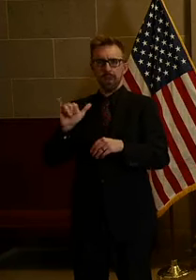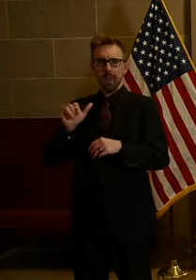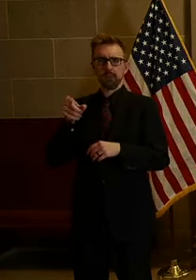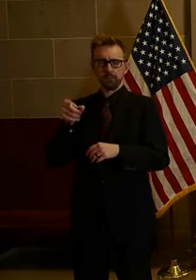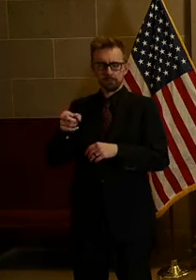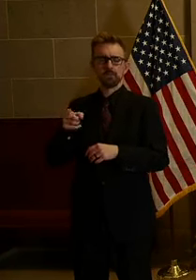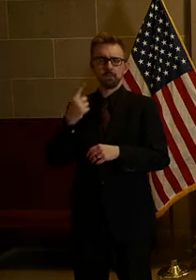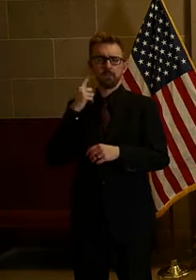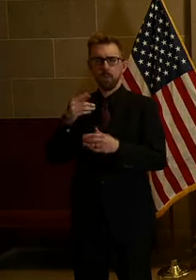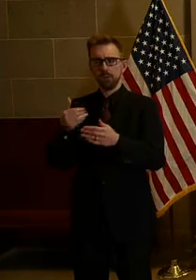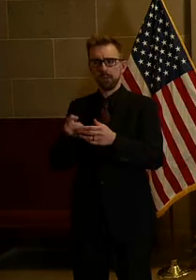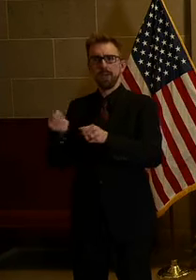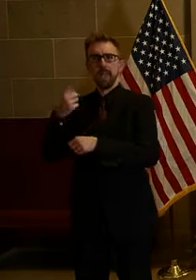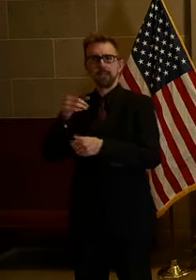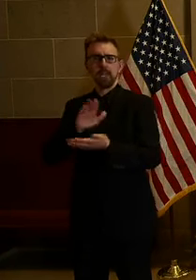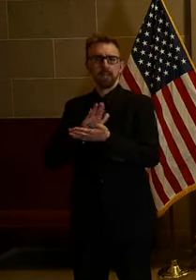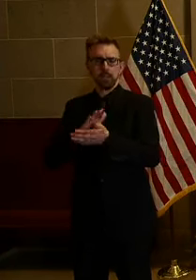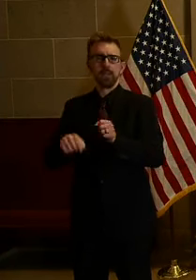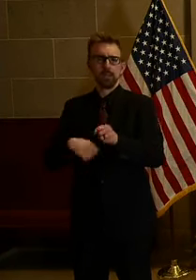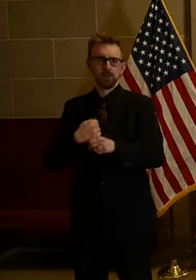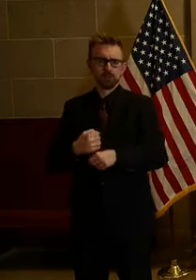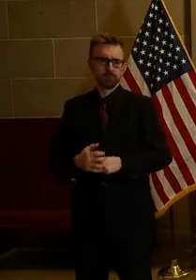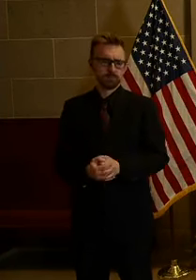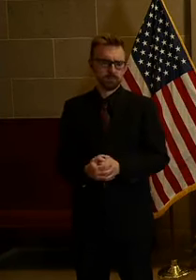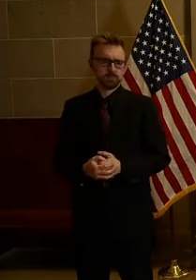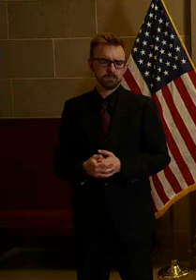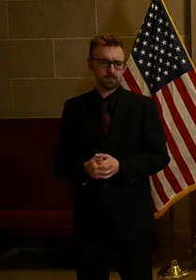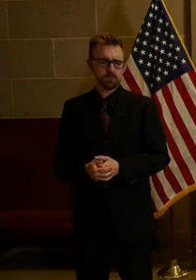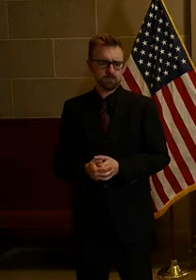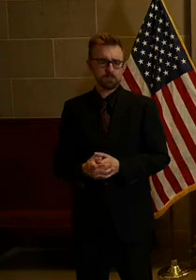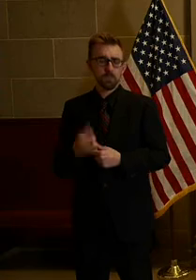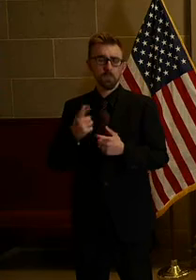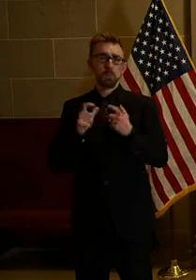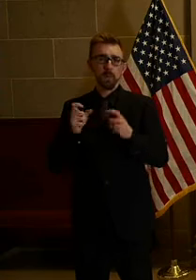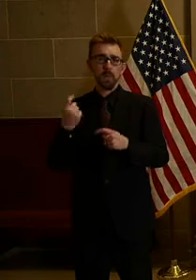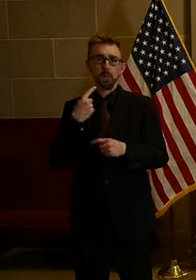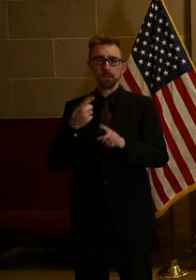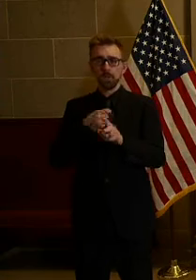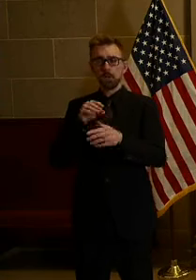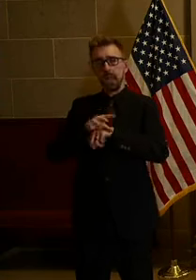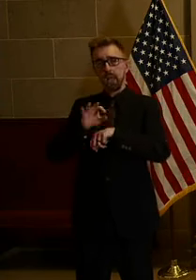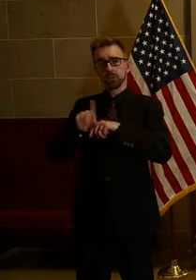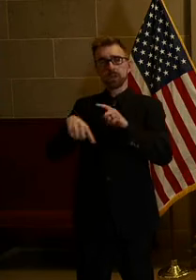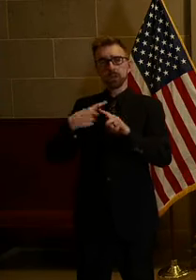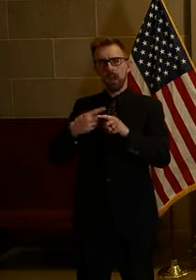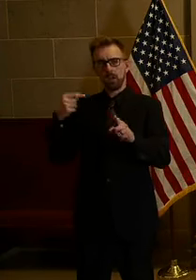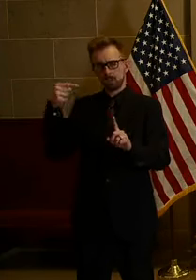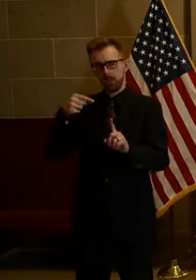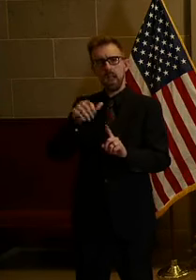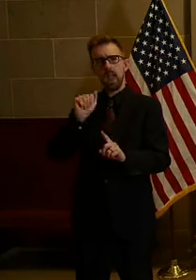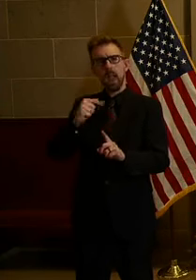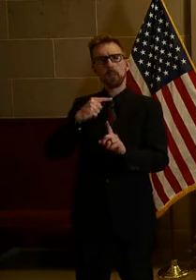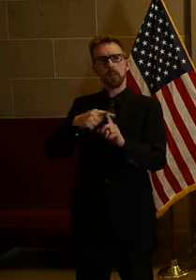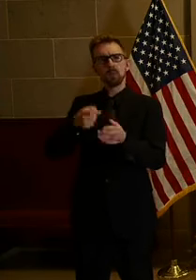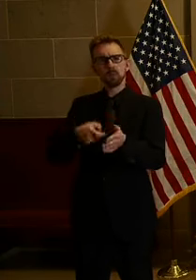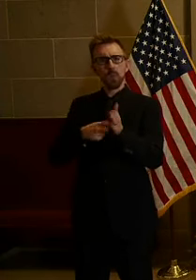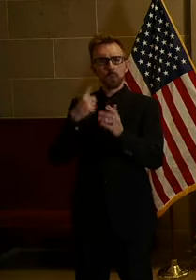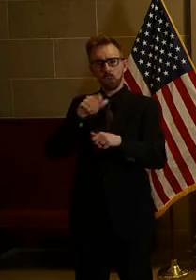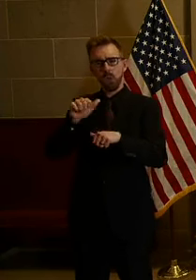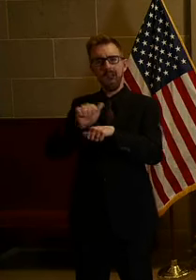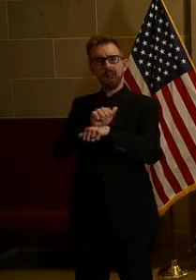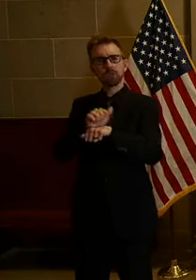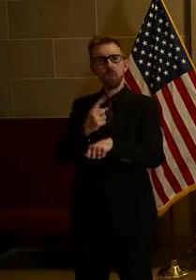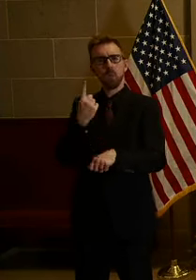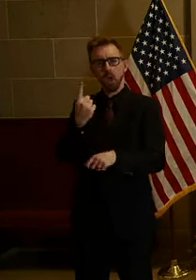We'll be continuing to provide additional guidance. One of the big questions we've gotten from counselors is about the A-plus requirement for Algebra 1